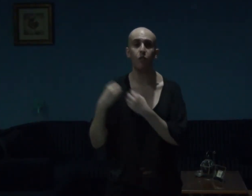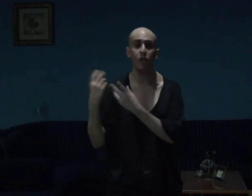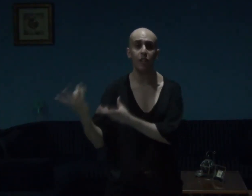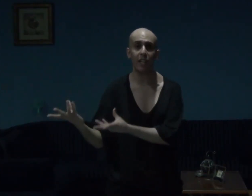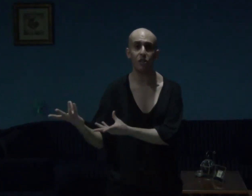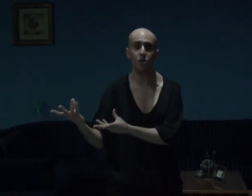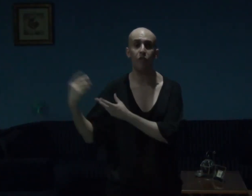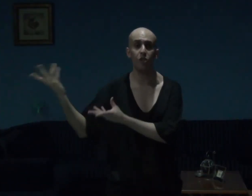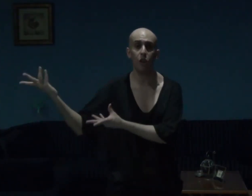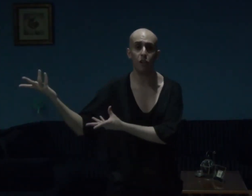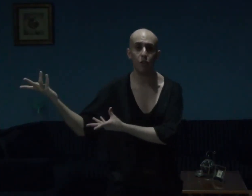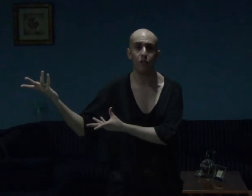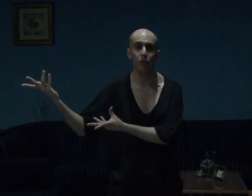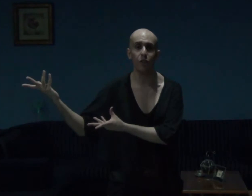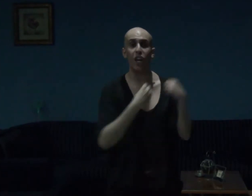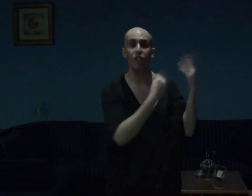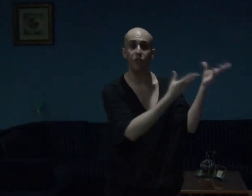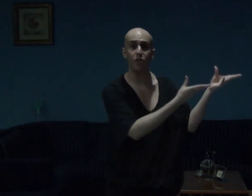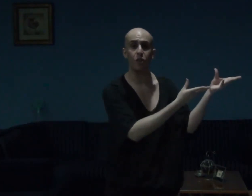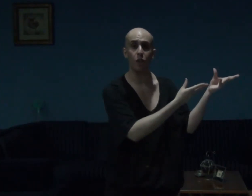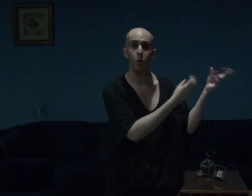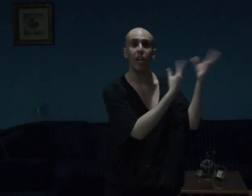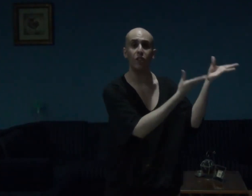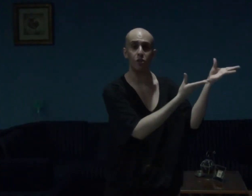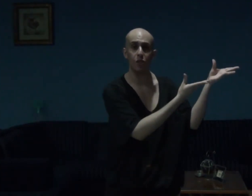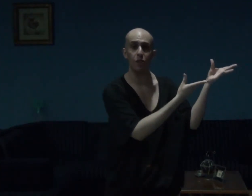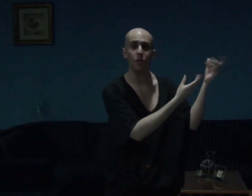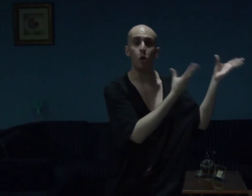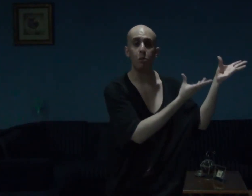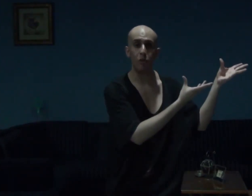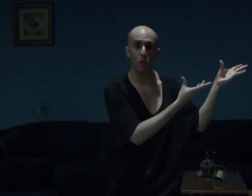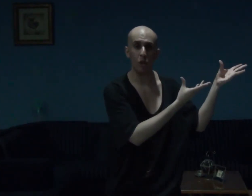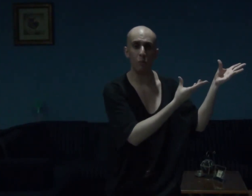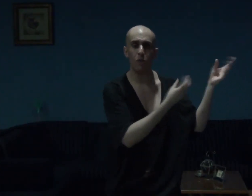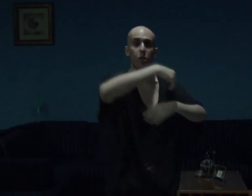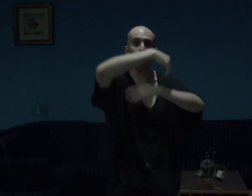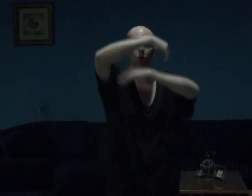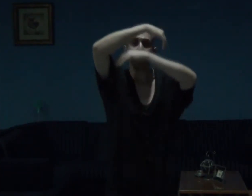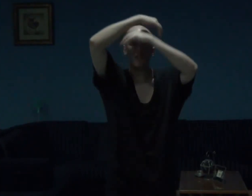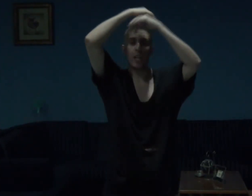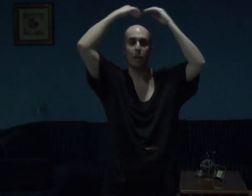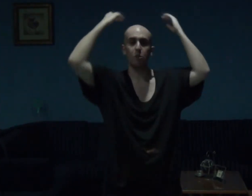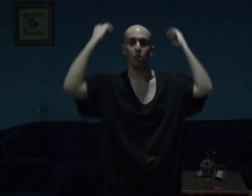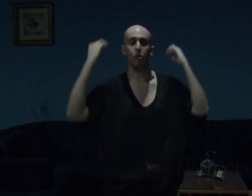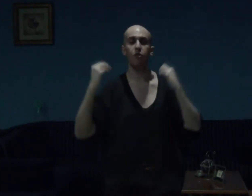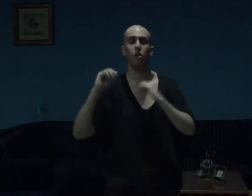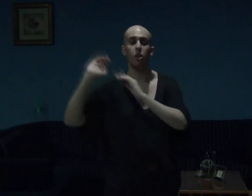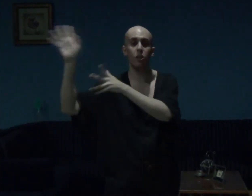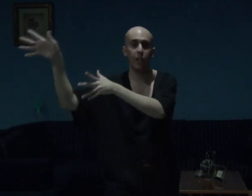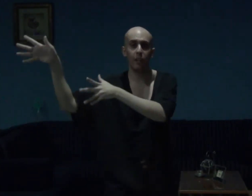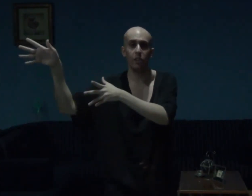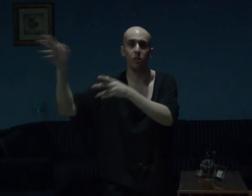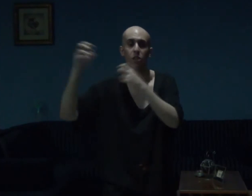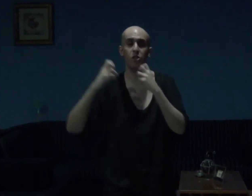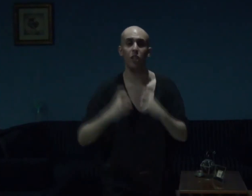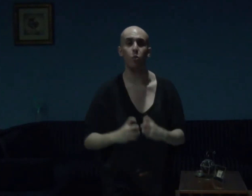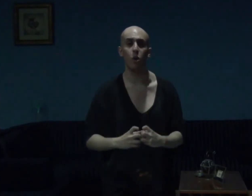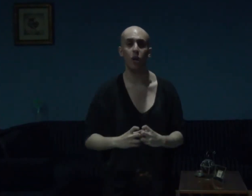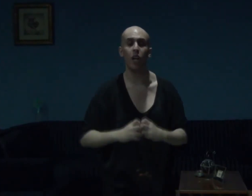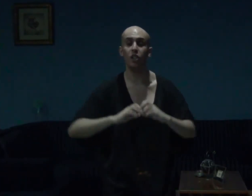freelance, photographer, and video editor, who performed, the motion capture, for her character, Senwa, and